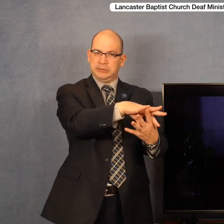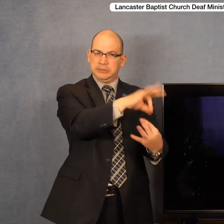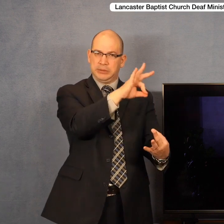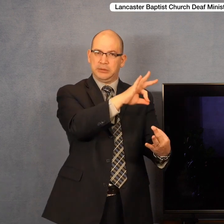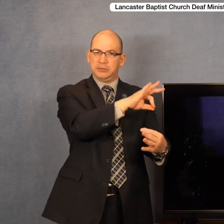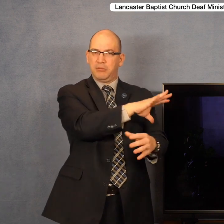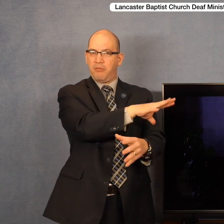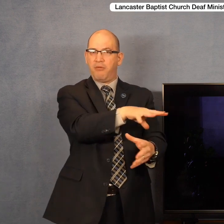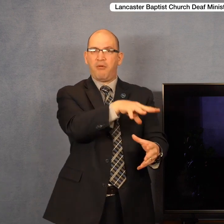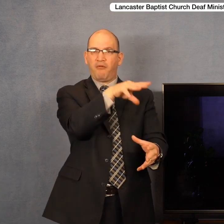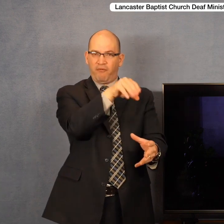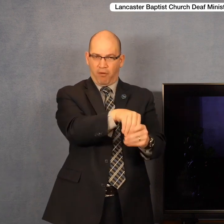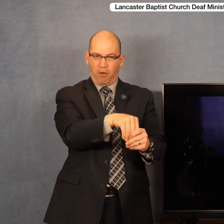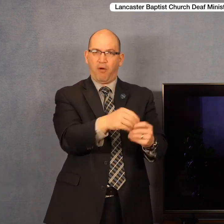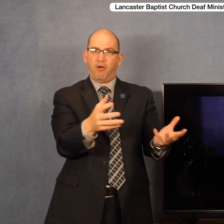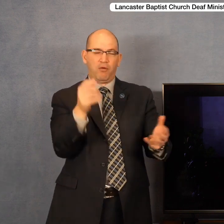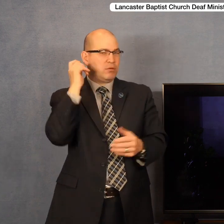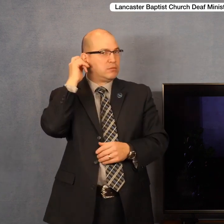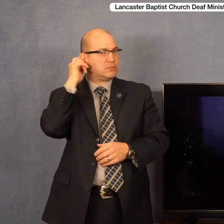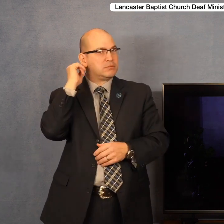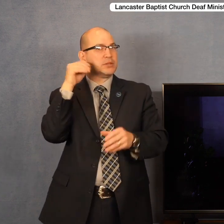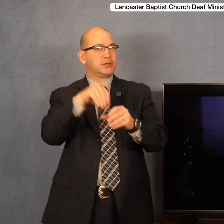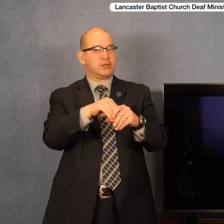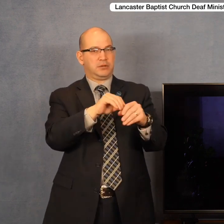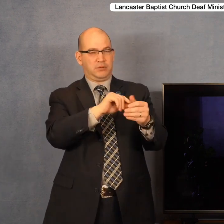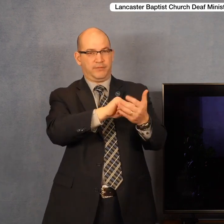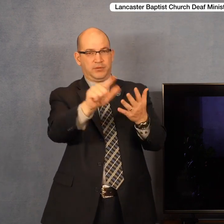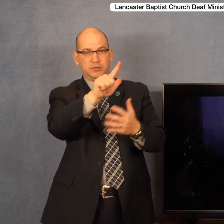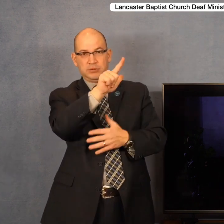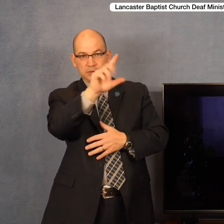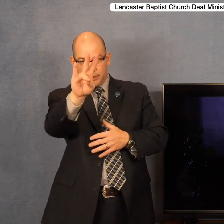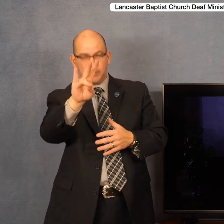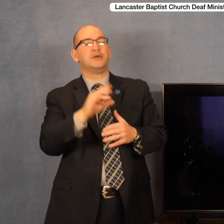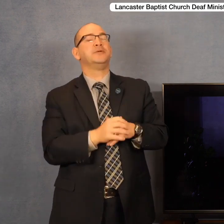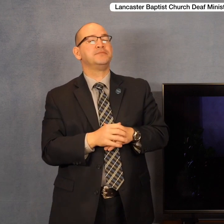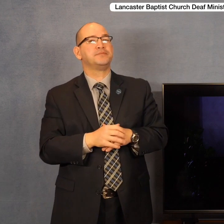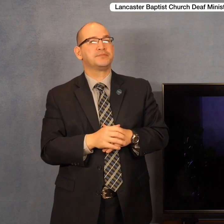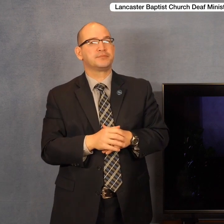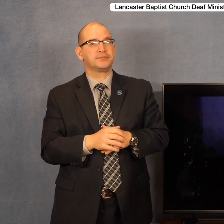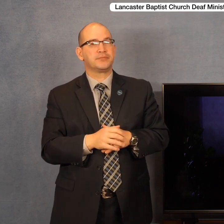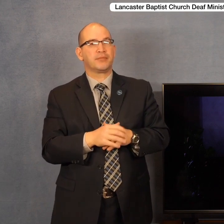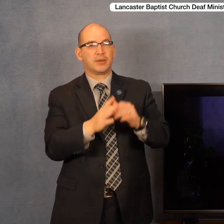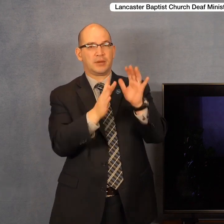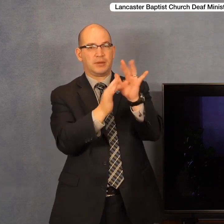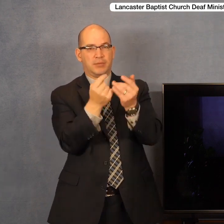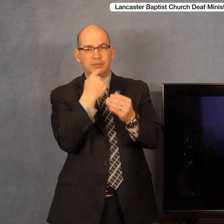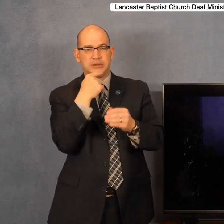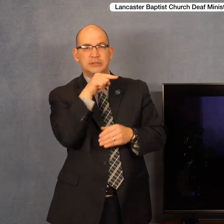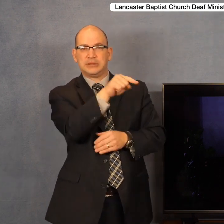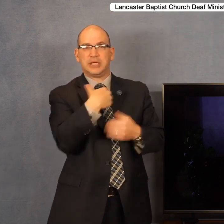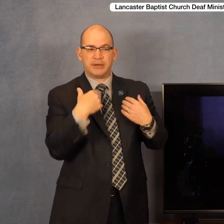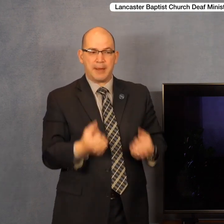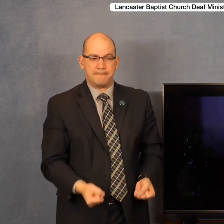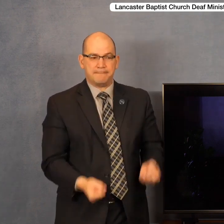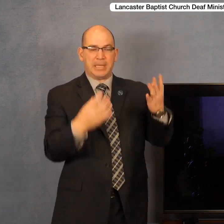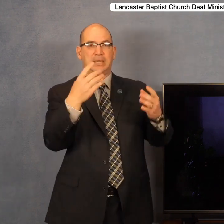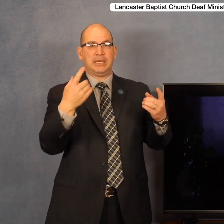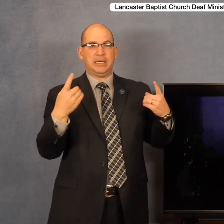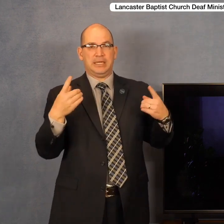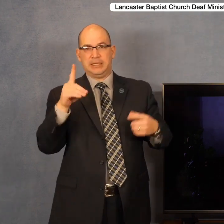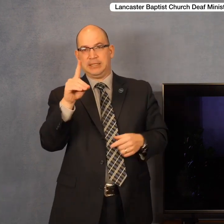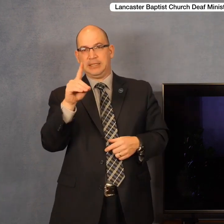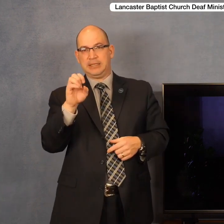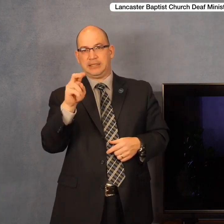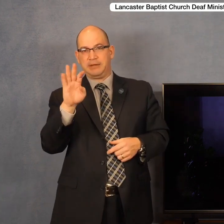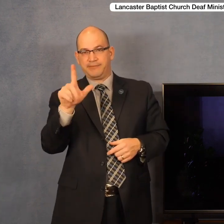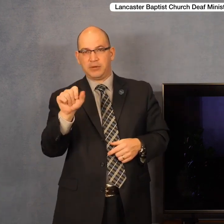before us. You see, the Bible tells us in verse 27 that this man had many devils. Now, it seems that